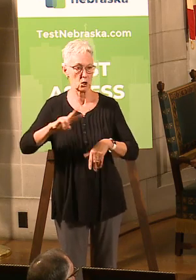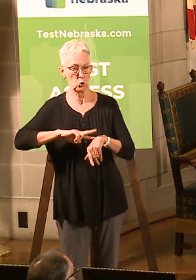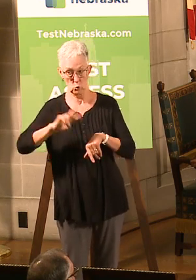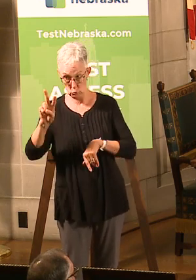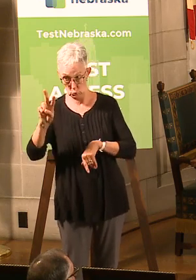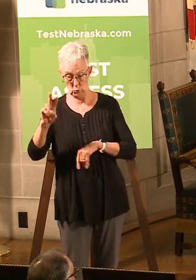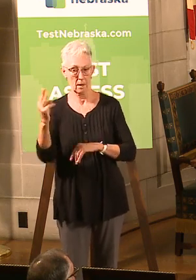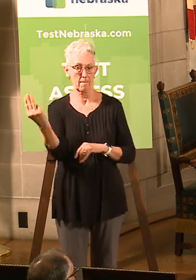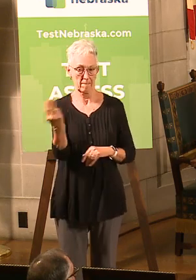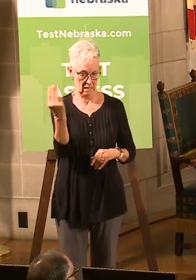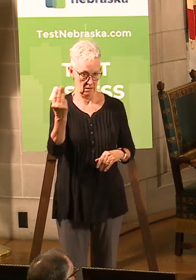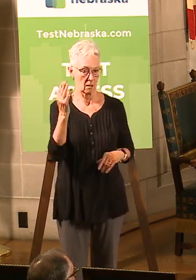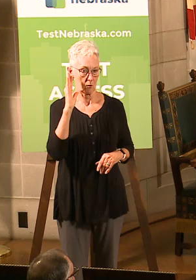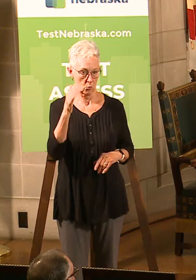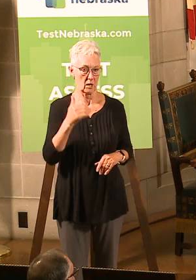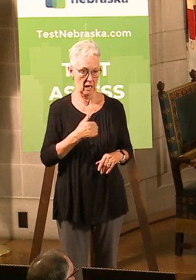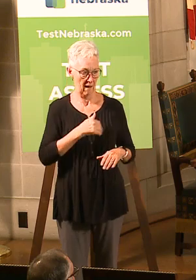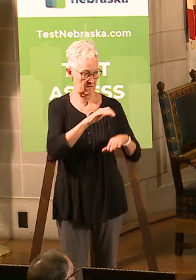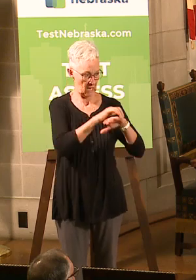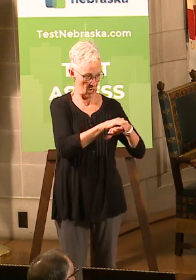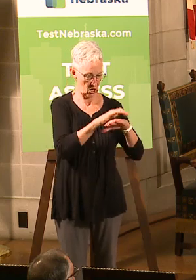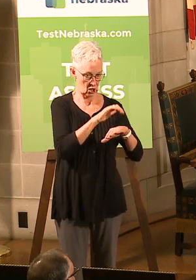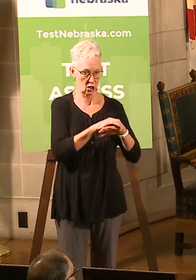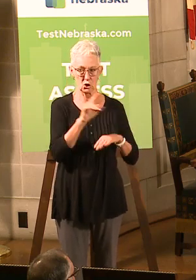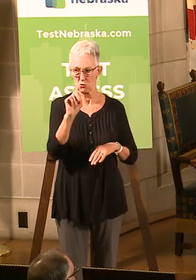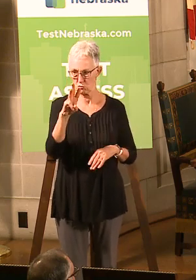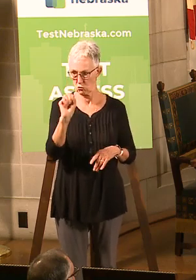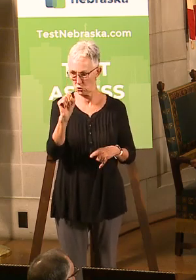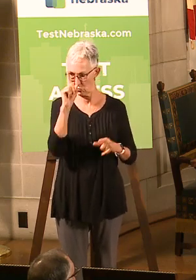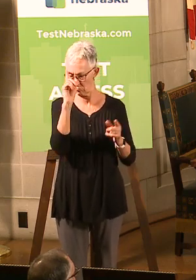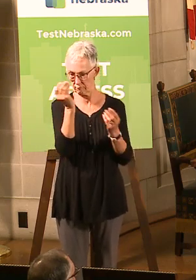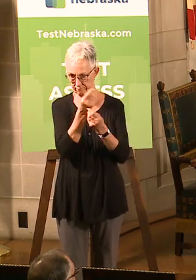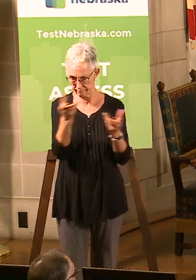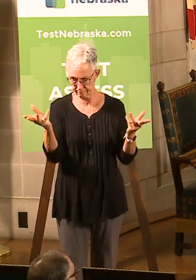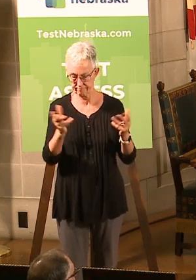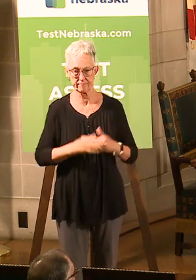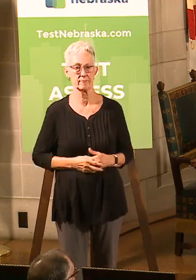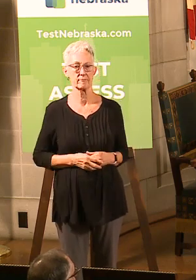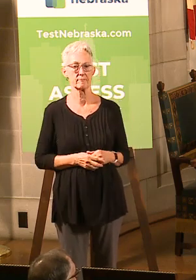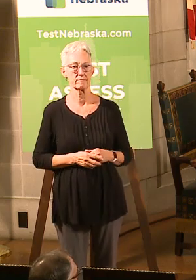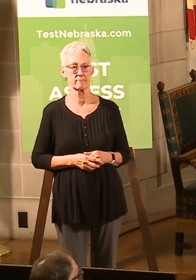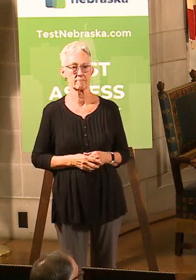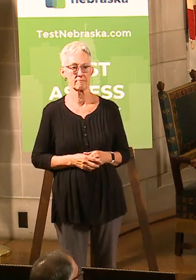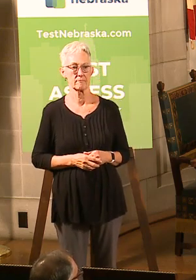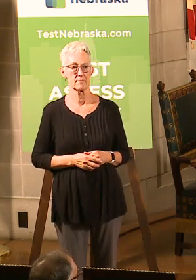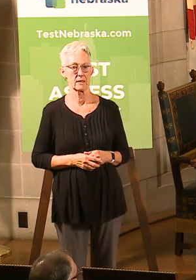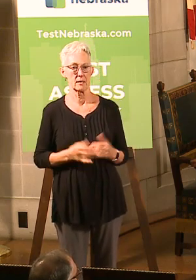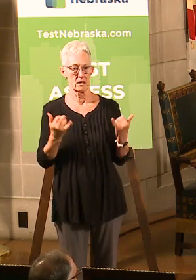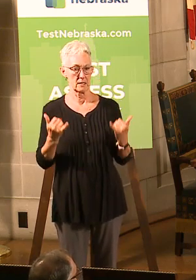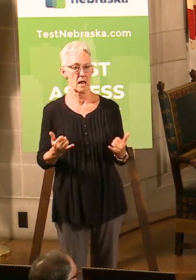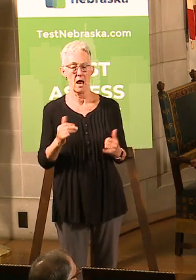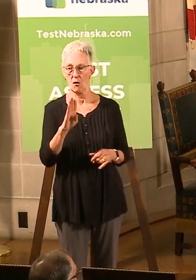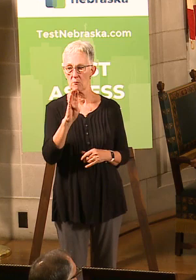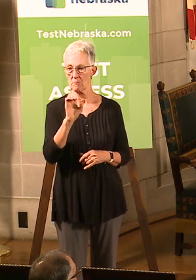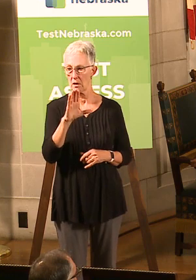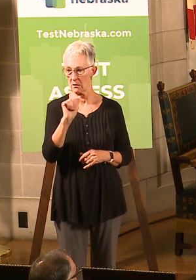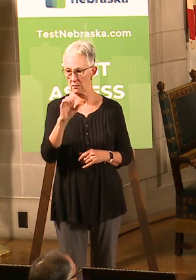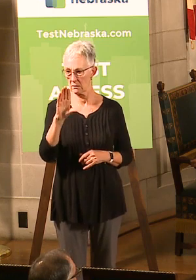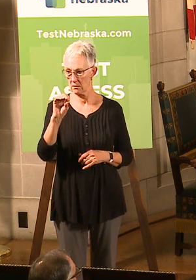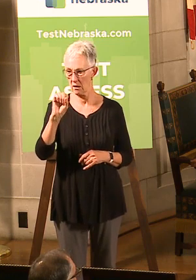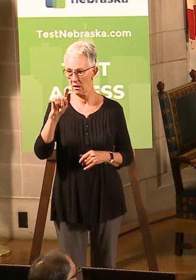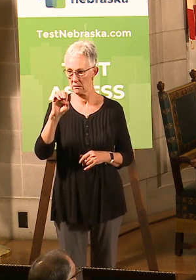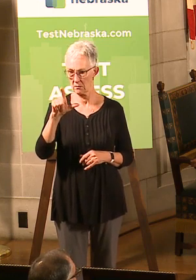p.m. Monday. We'll be that one. And now we're going to go ahead and get into some Q&A. Okay, Costello from NET,